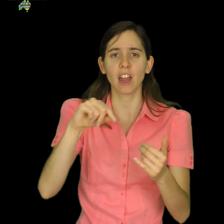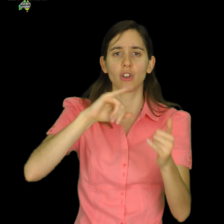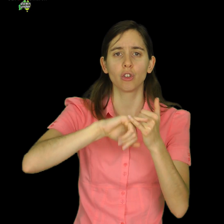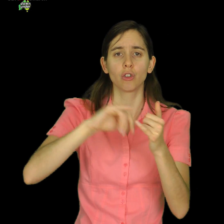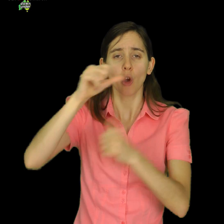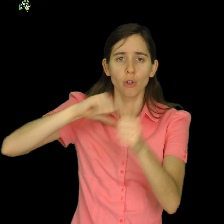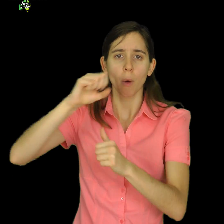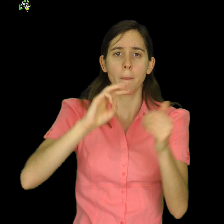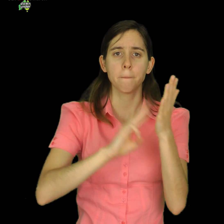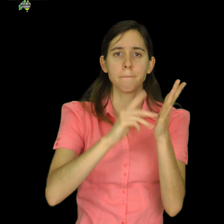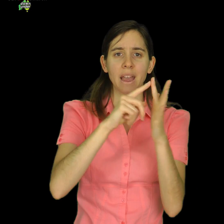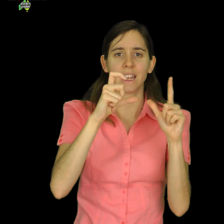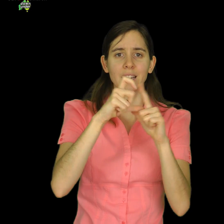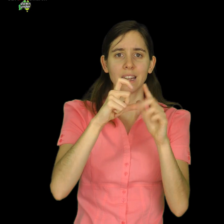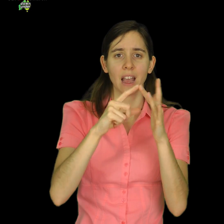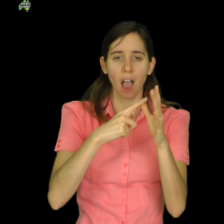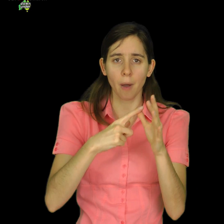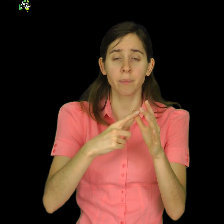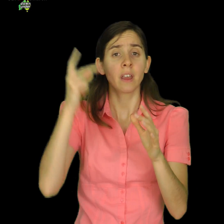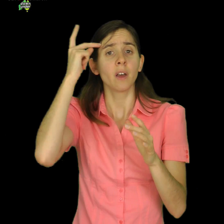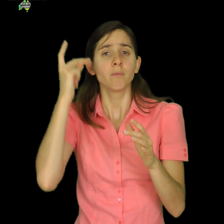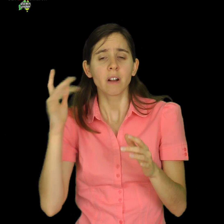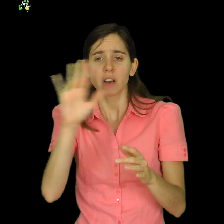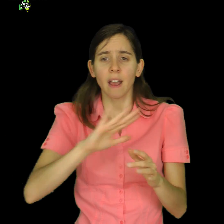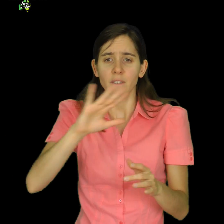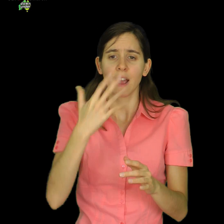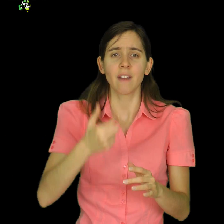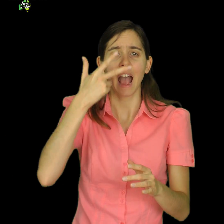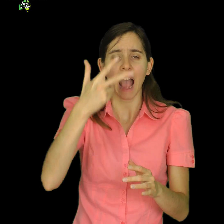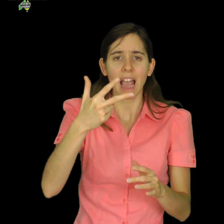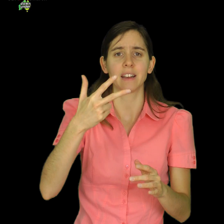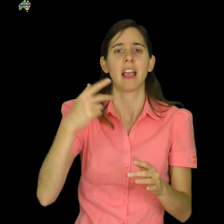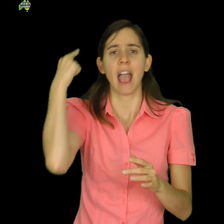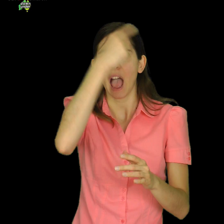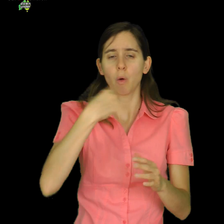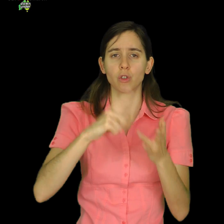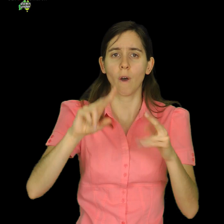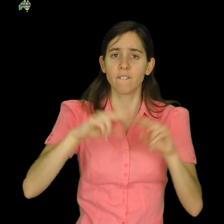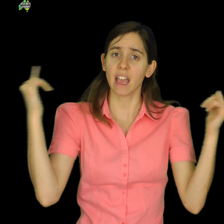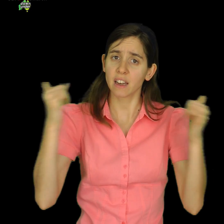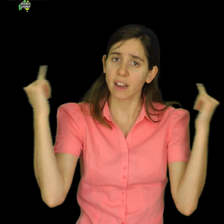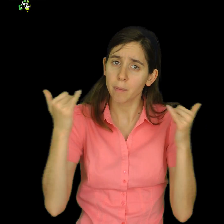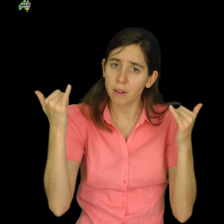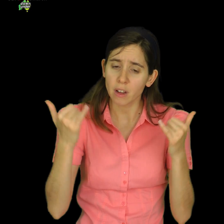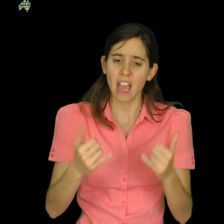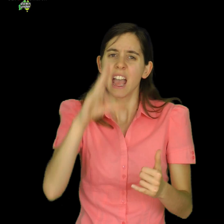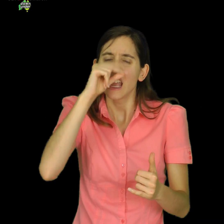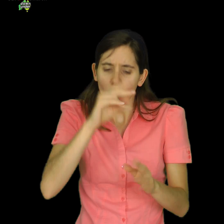average parent logs nearly eight hours per day of entertainment. Even toddlers now use mobile devices. devices.